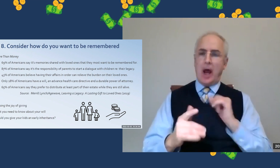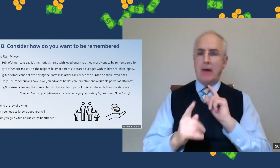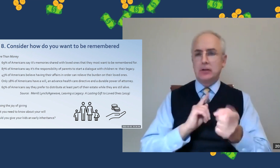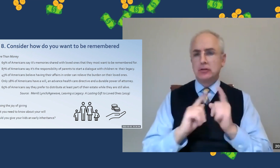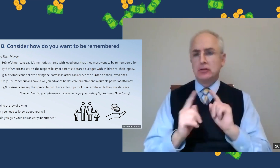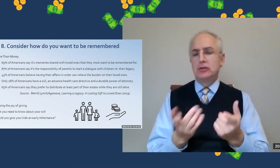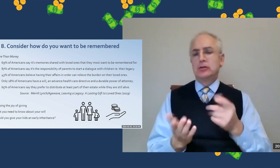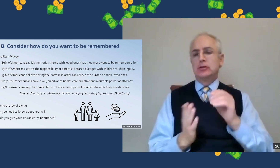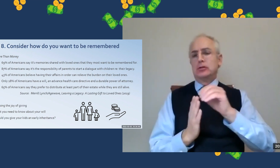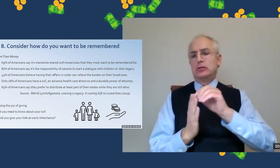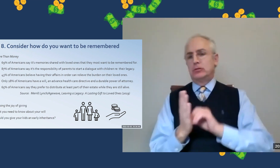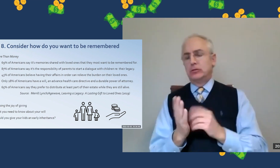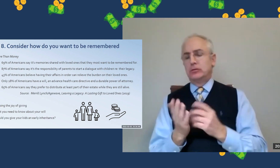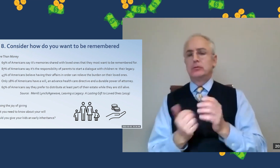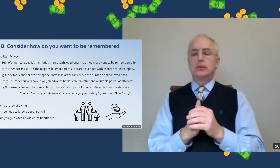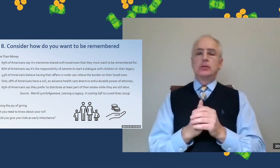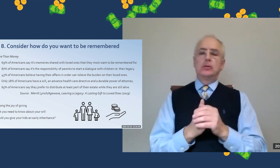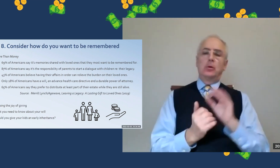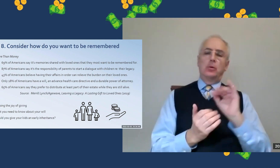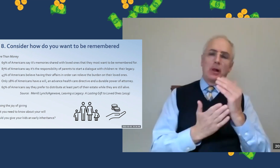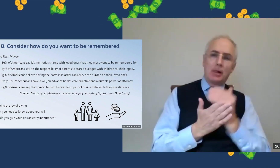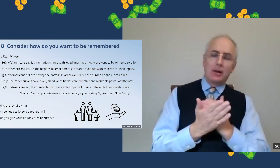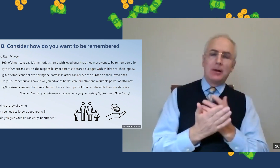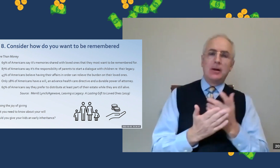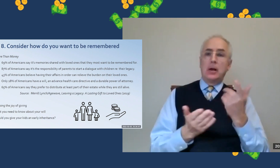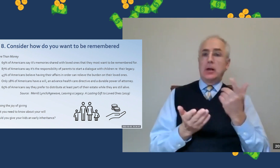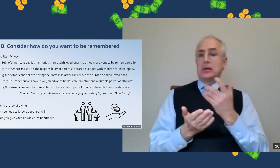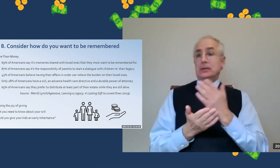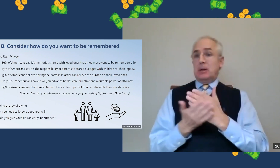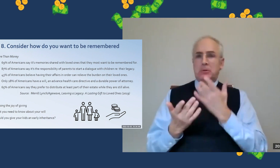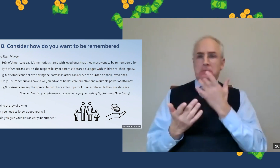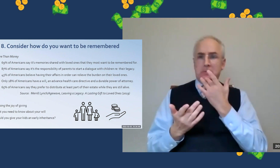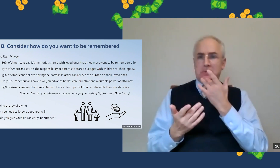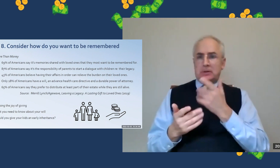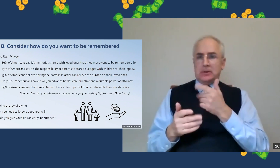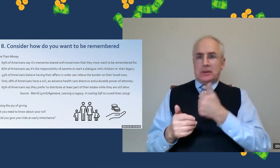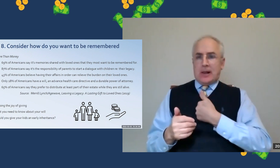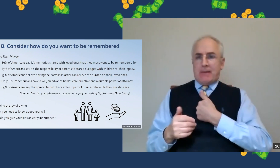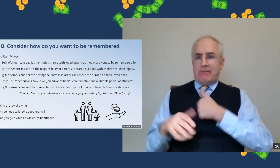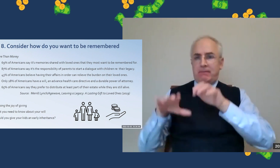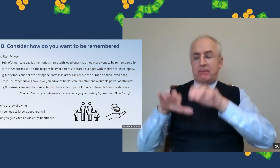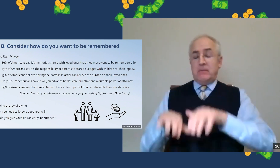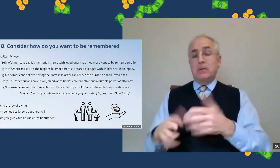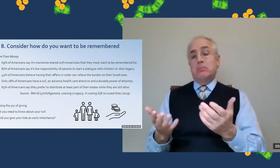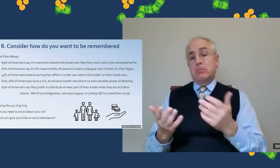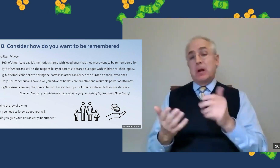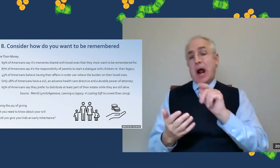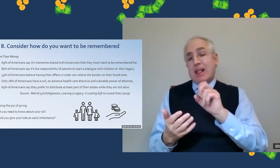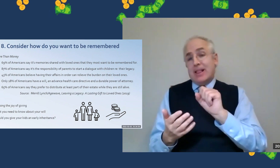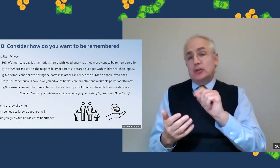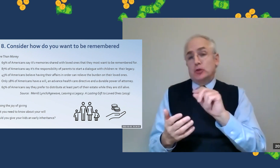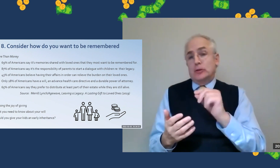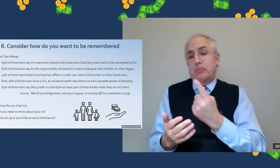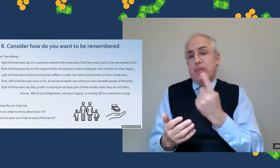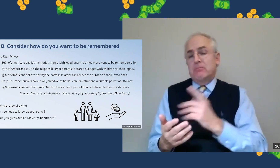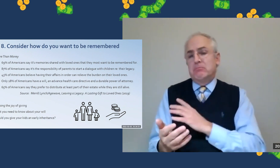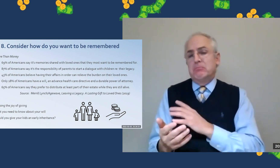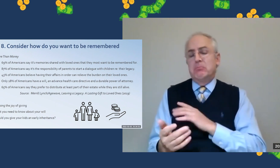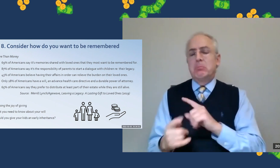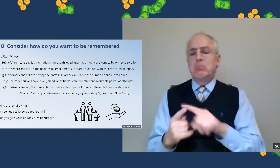there. But it is a good idea to start having that conversation, start documenting it. You know, some people prefer to do it on their own, and